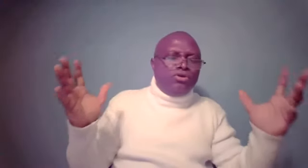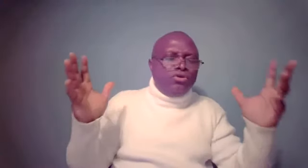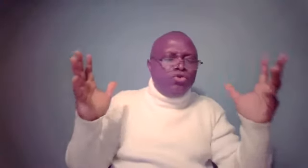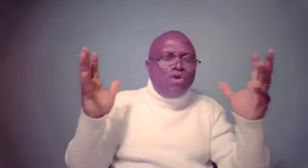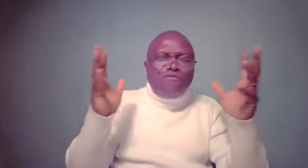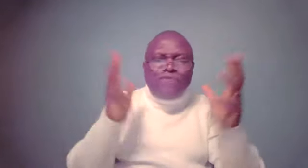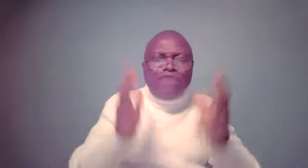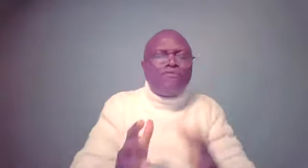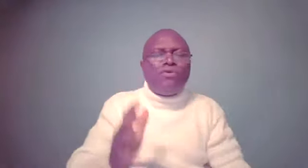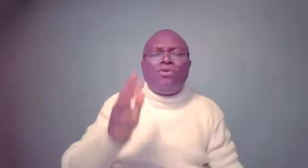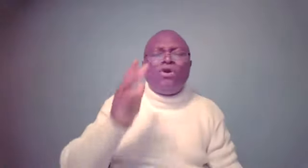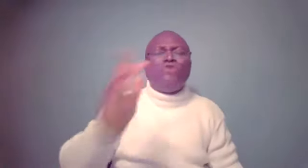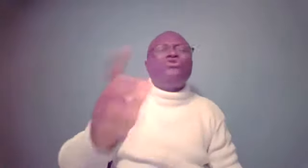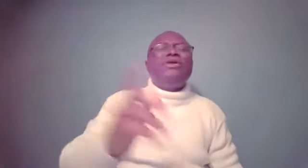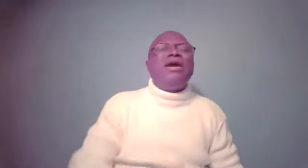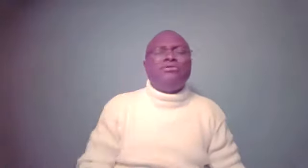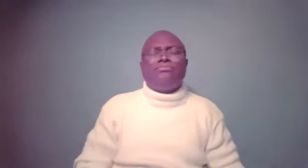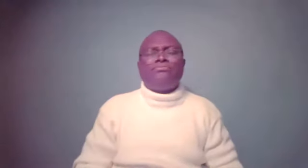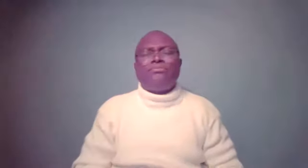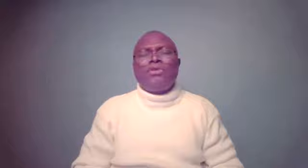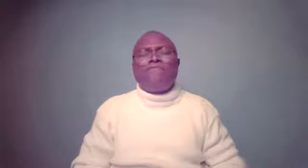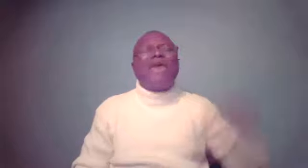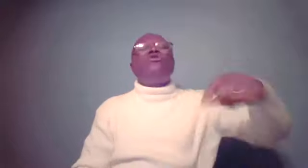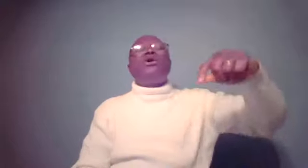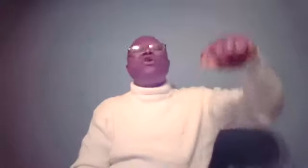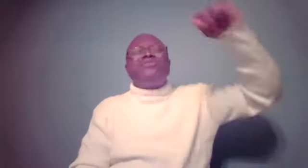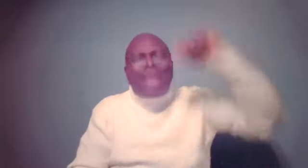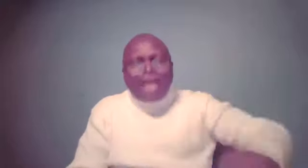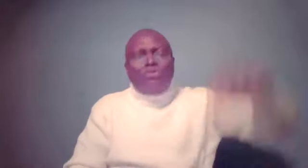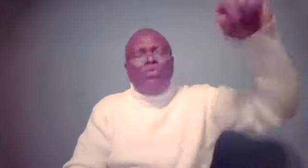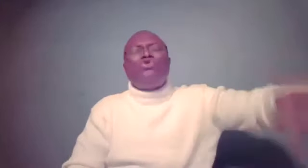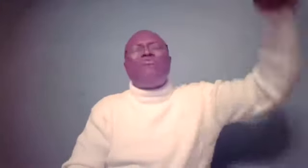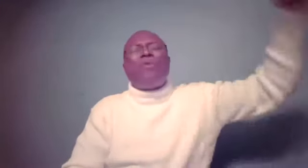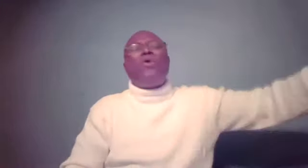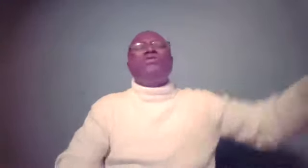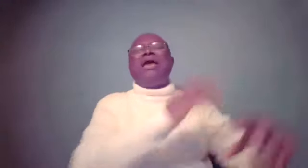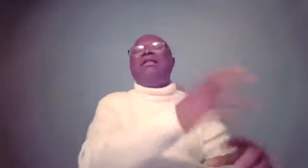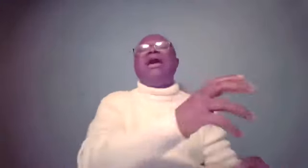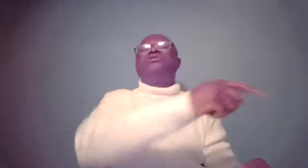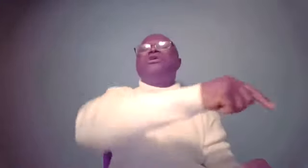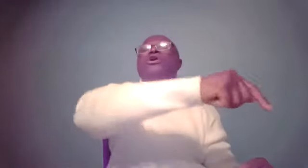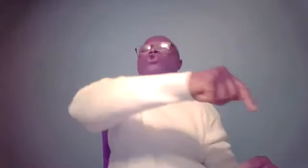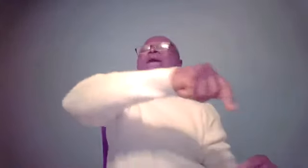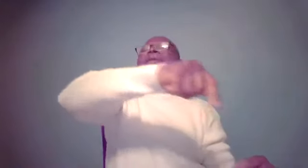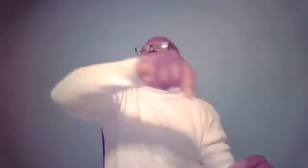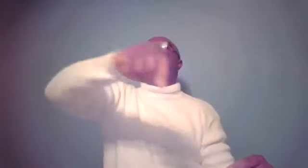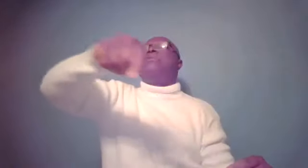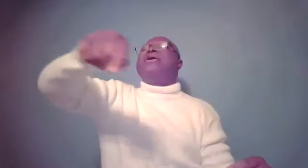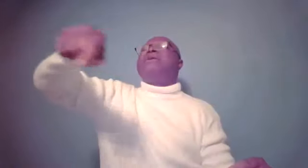You are faithful until the end. Thank you because that which you have proposed in our lives, you are able to bring it